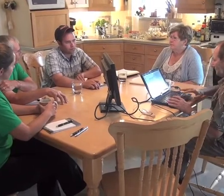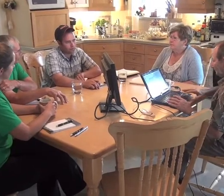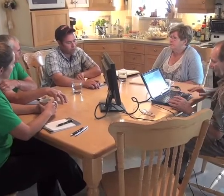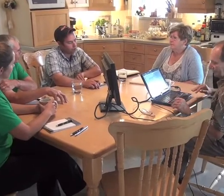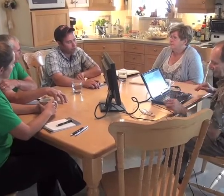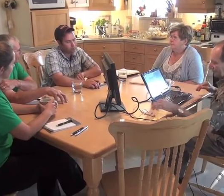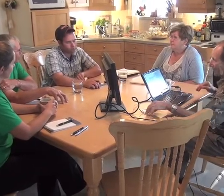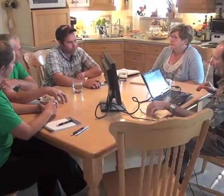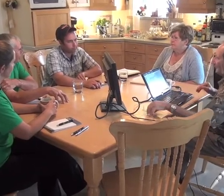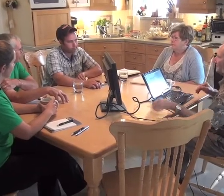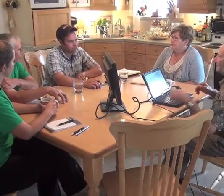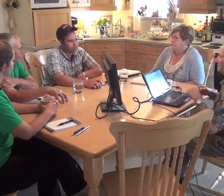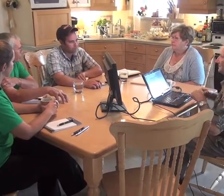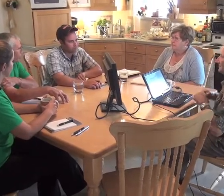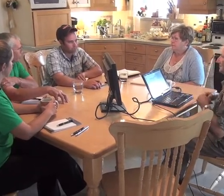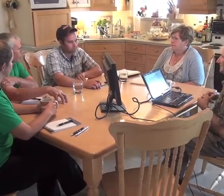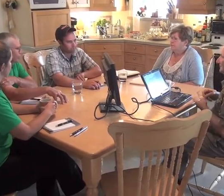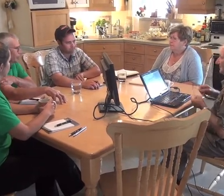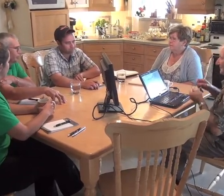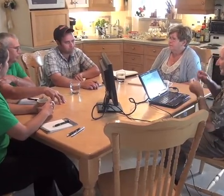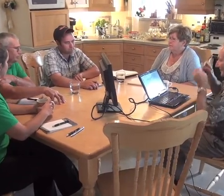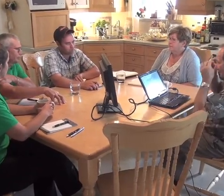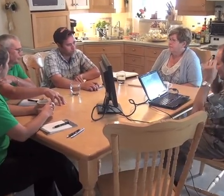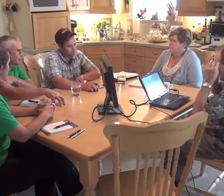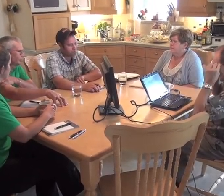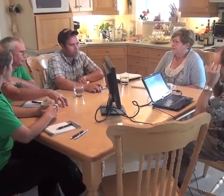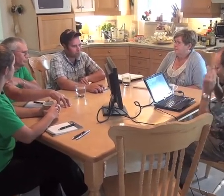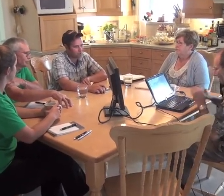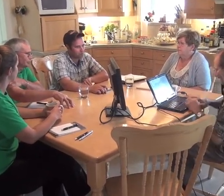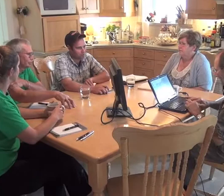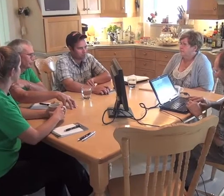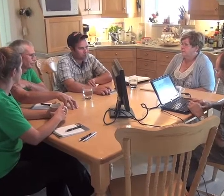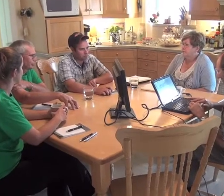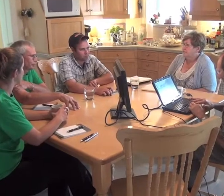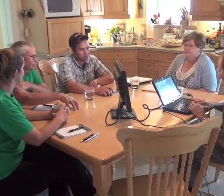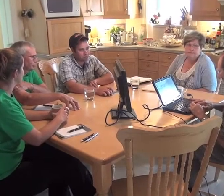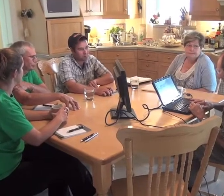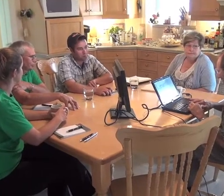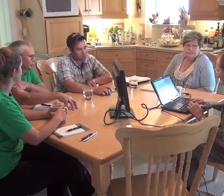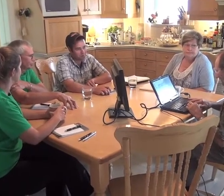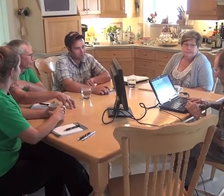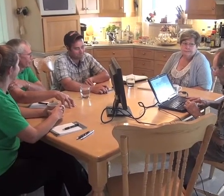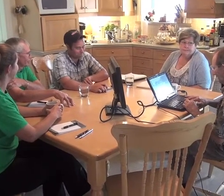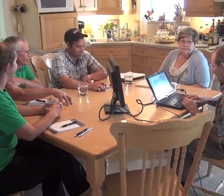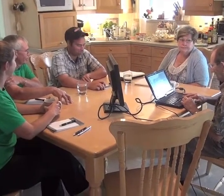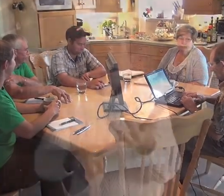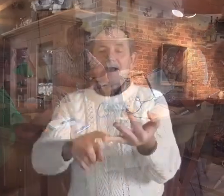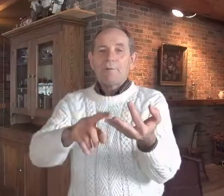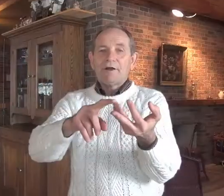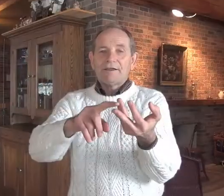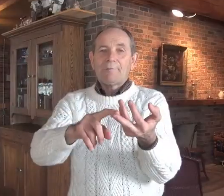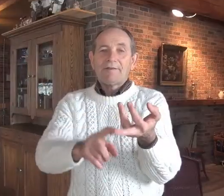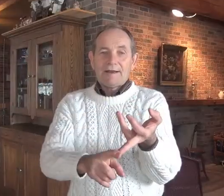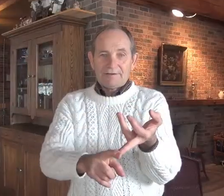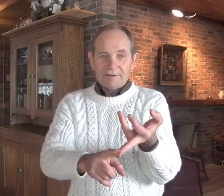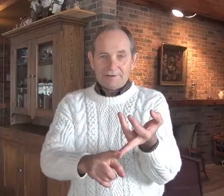contingencies addressed so that nothing is going to come out of the blue and affect the operation. And I want it done by the end of the year.